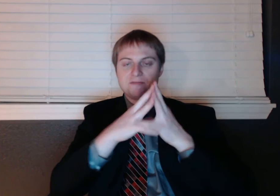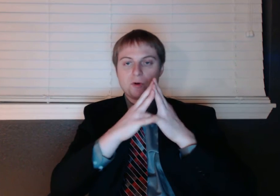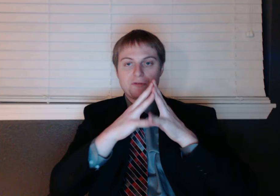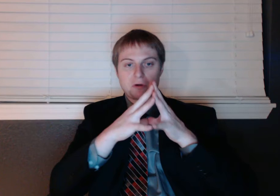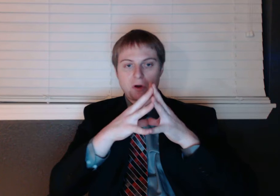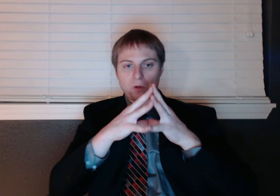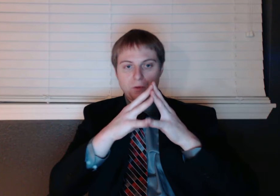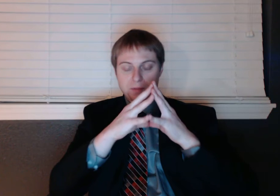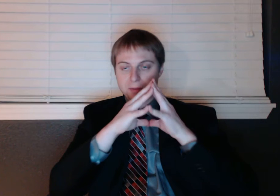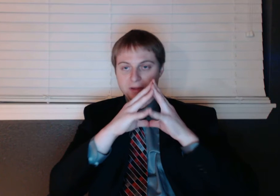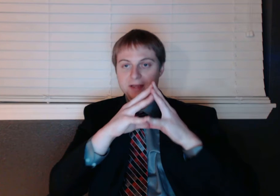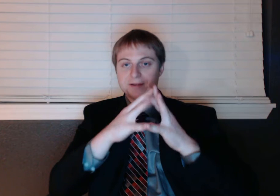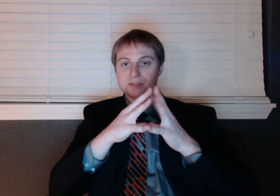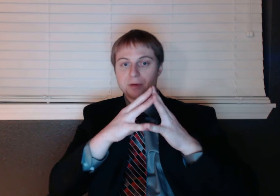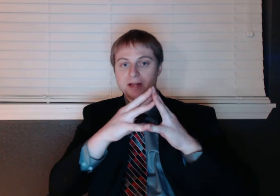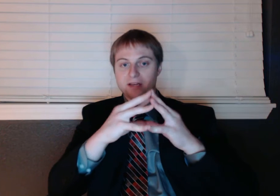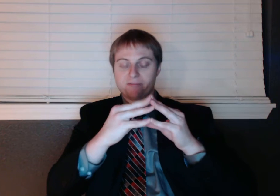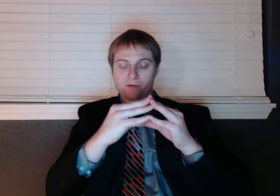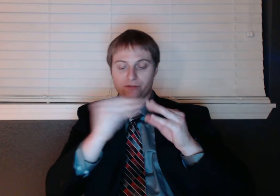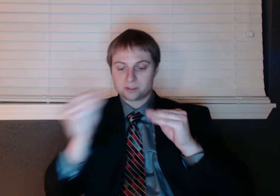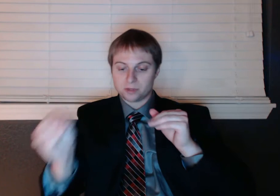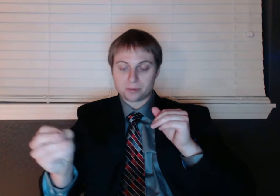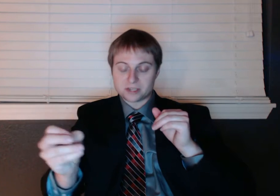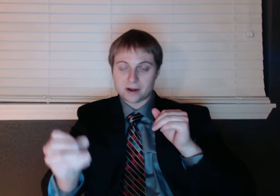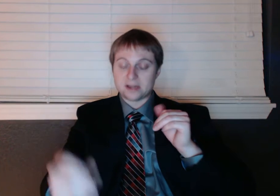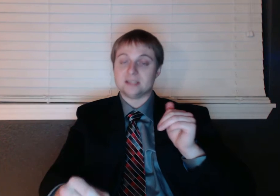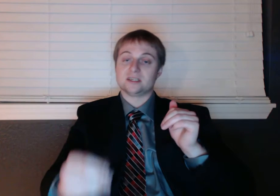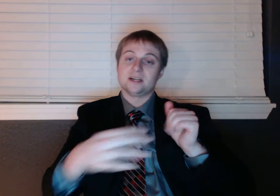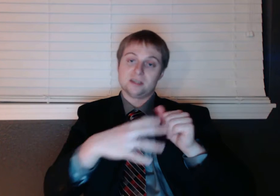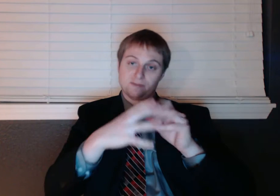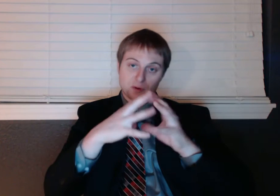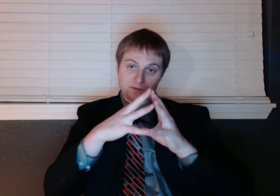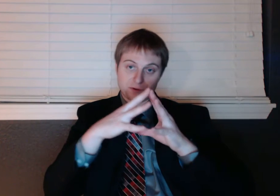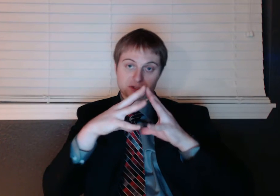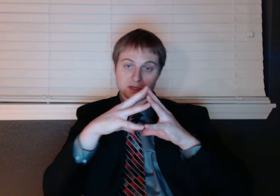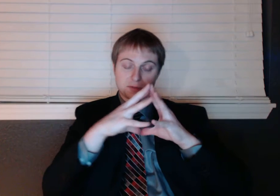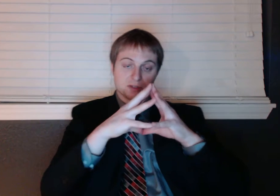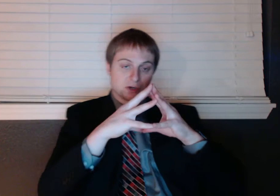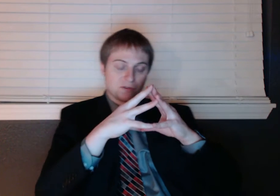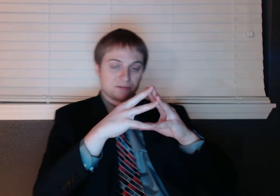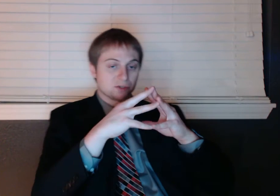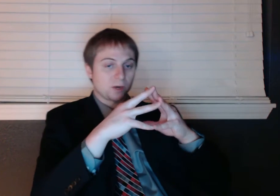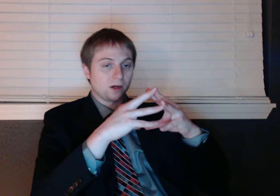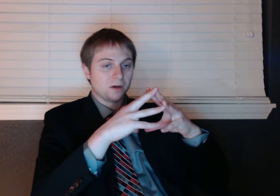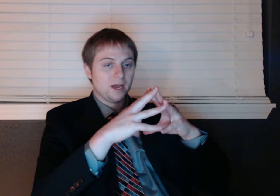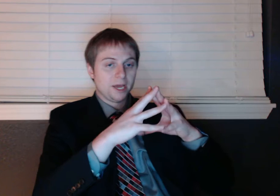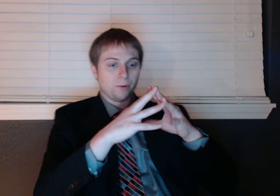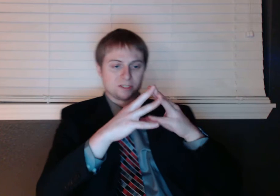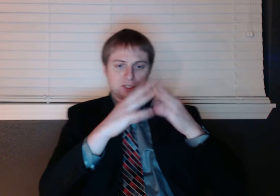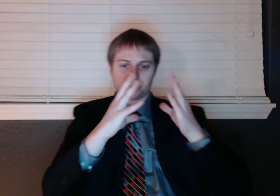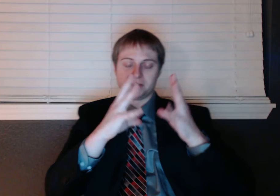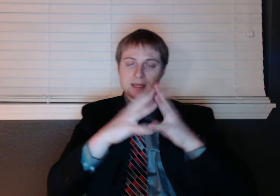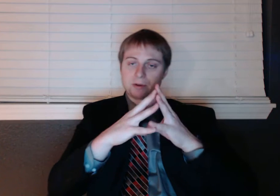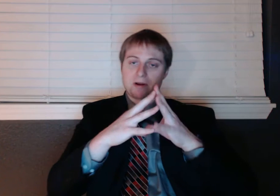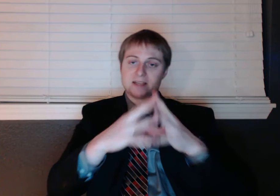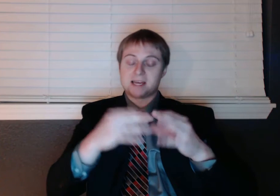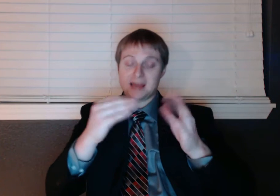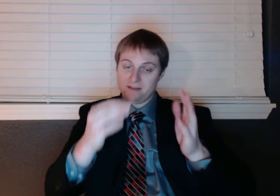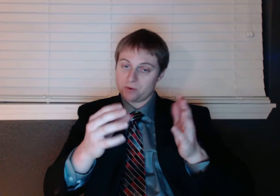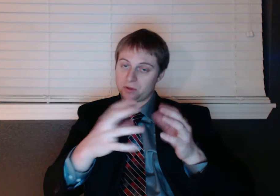I didn't vote for all Republicans, but I did vote for some Libertarians, and I did vote for some conservatives as well. It wasn't strictly Democrats. I have